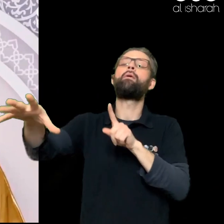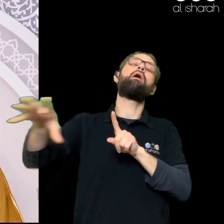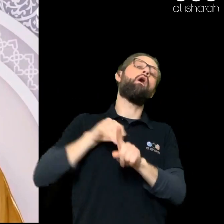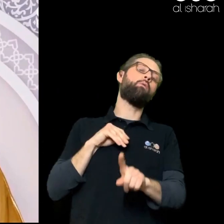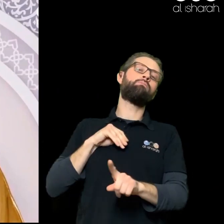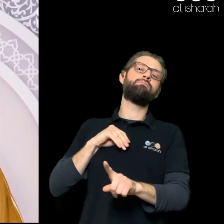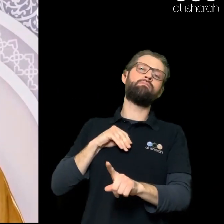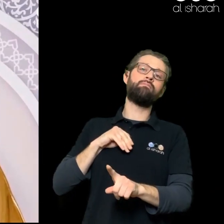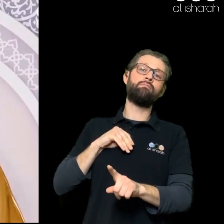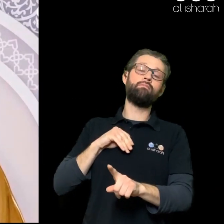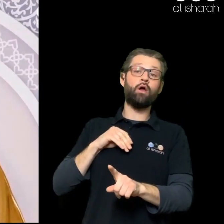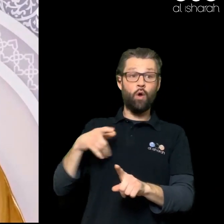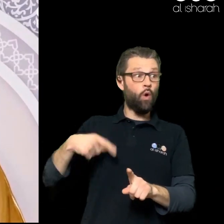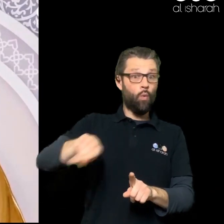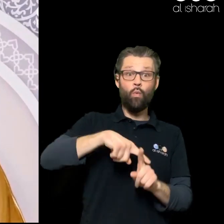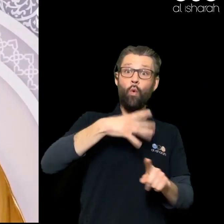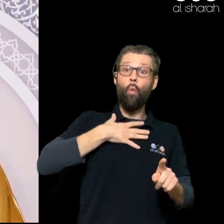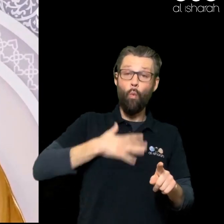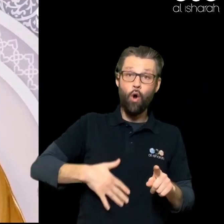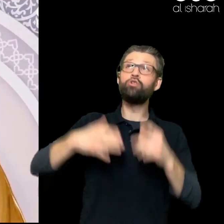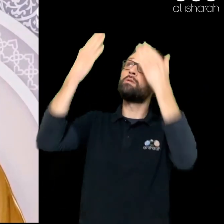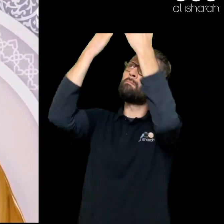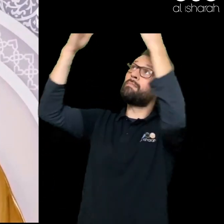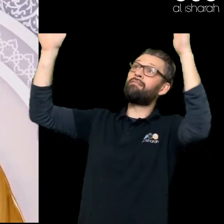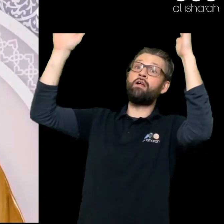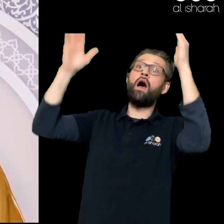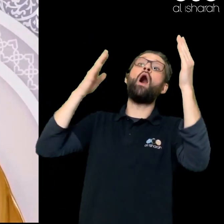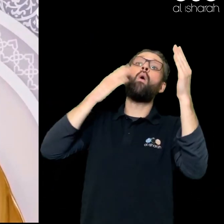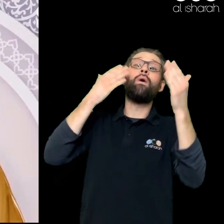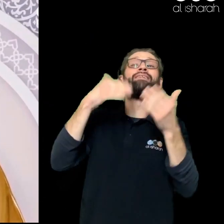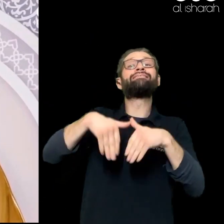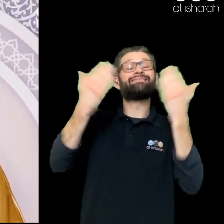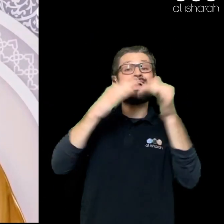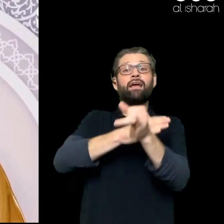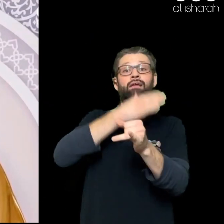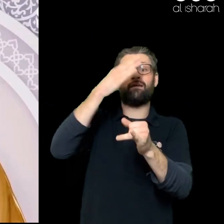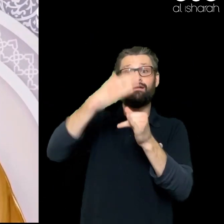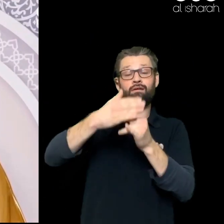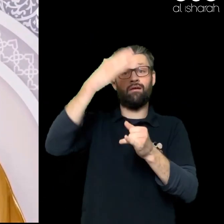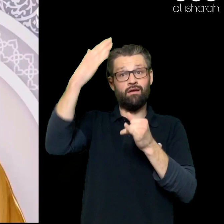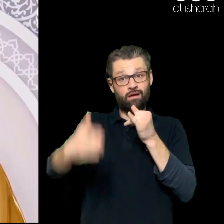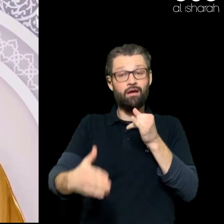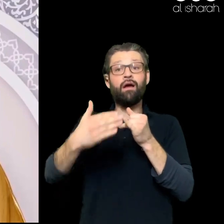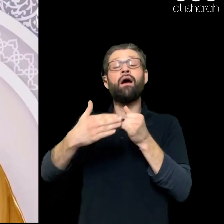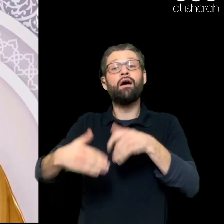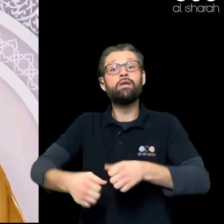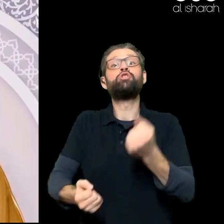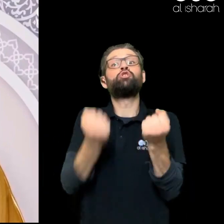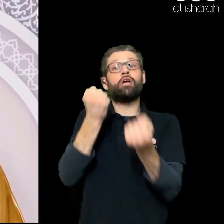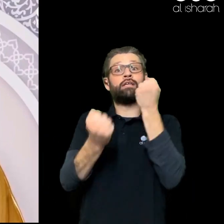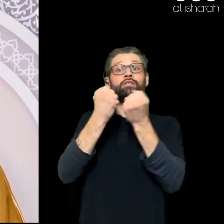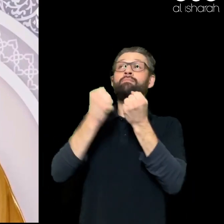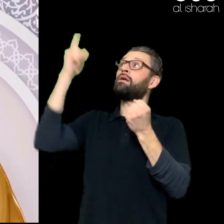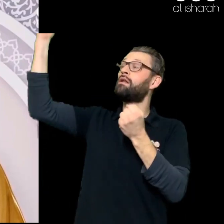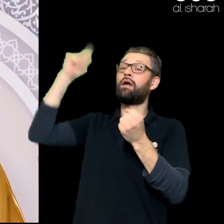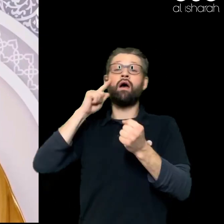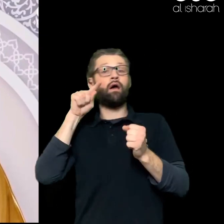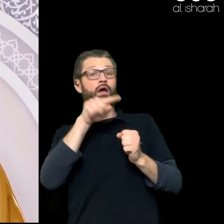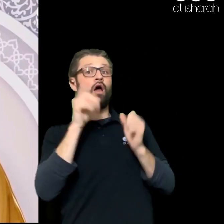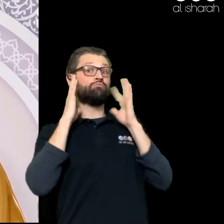The Day Of Judgment Will The Prophet Peace Be Upon Him Recognize Us That Is A Question I Want You To Ask Yourself We All Want To